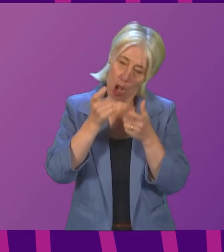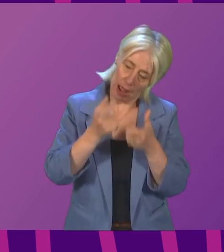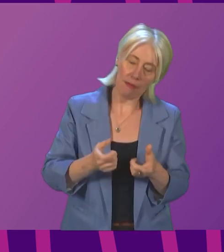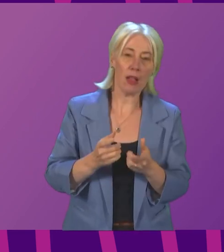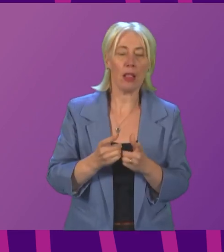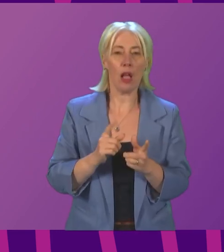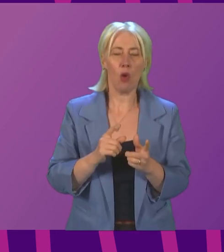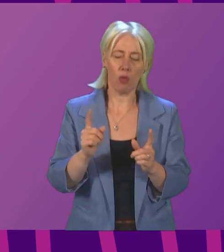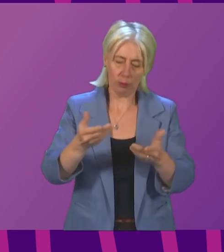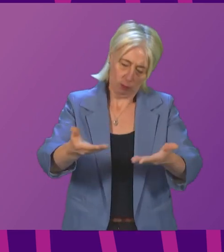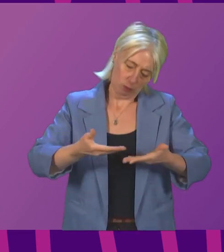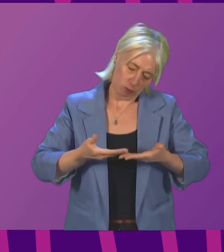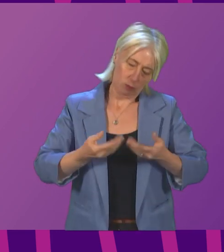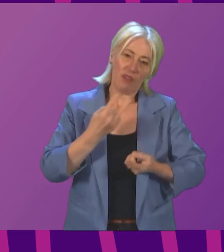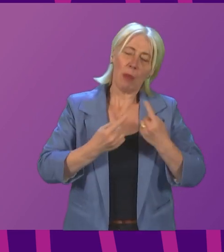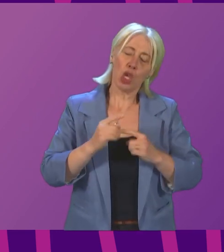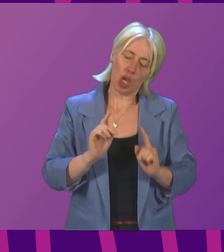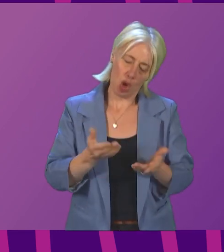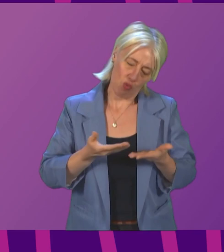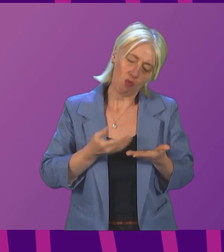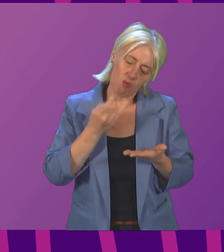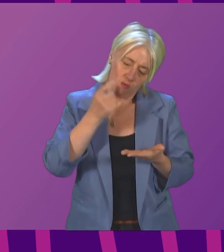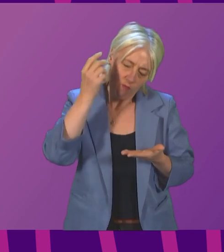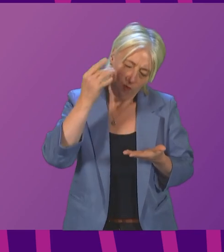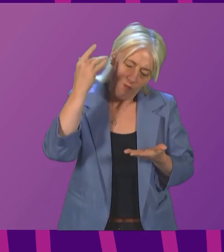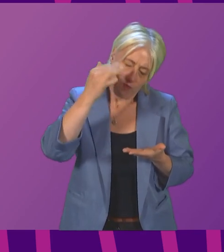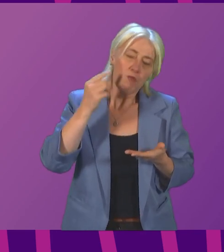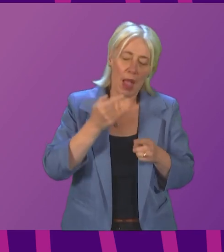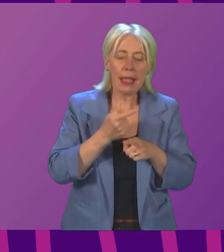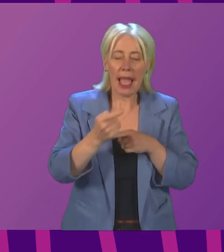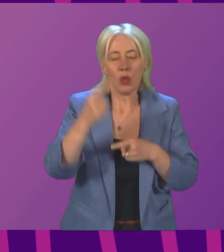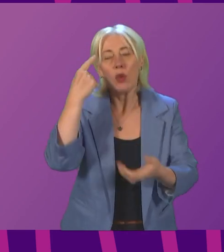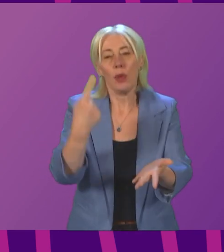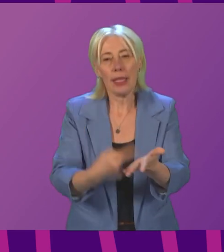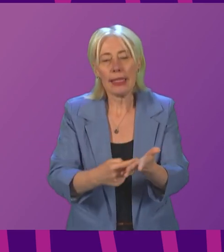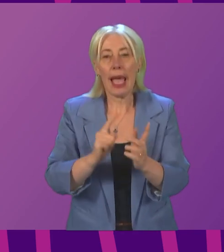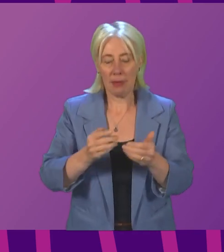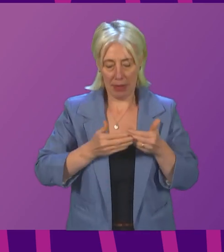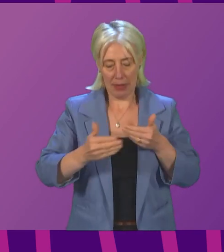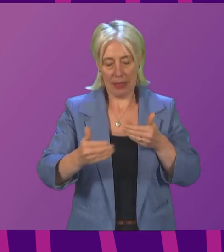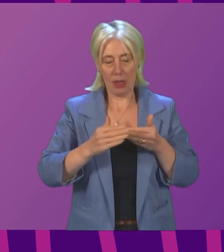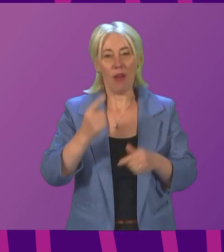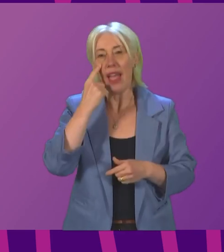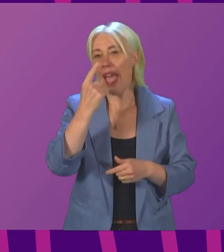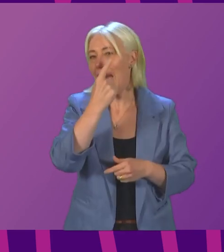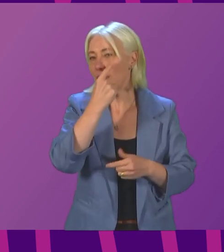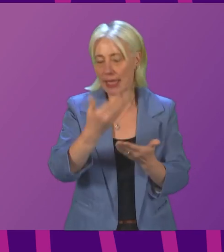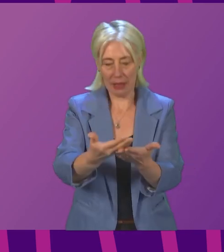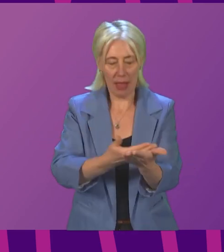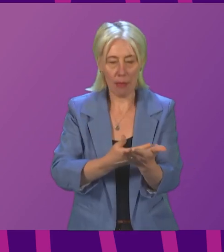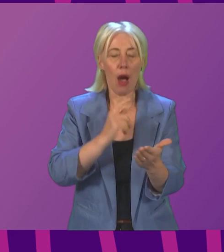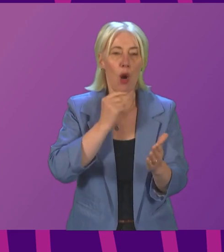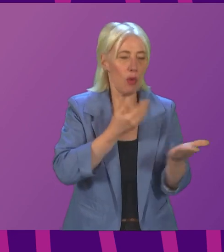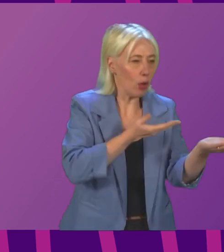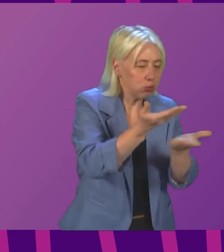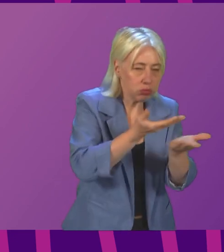account of the up-to-date data and reach a decision next week. In the meantime, we will publish an evidence paper and we will consult with businesses